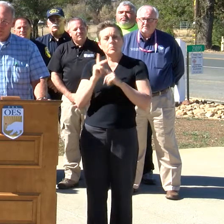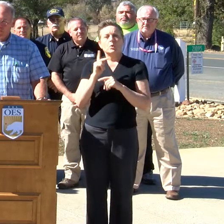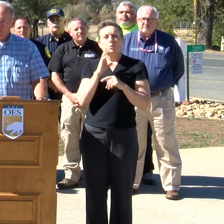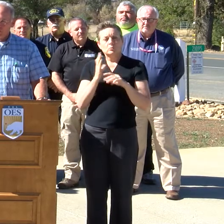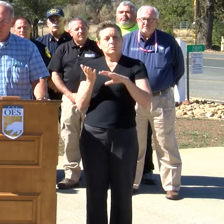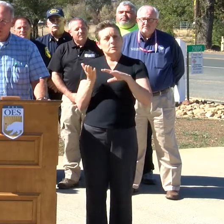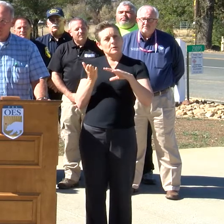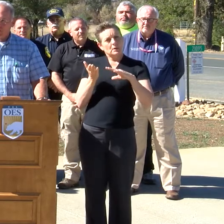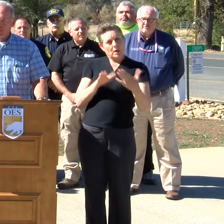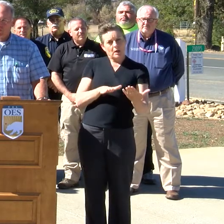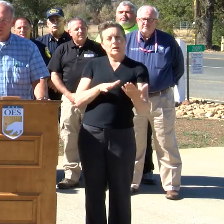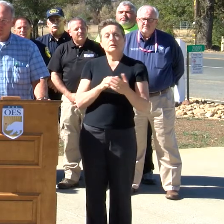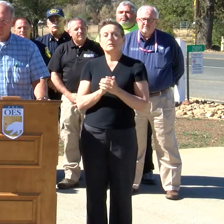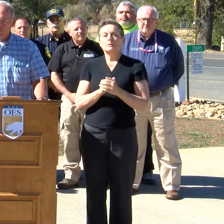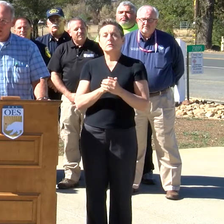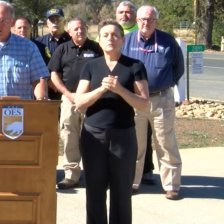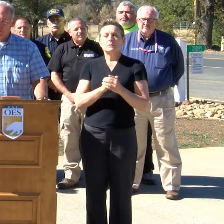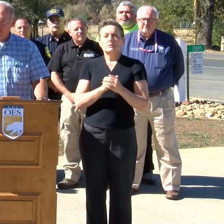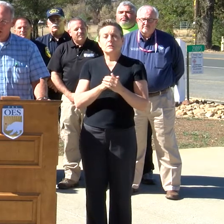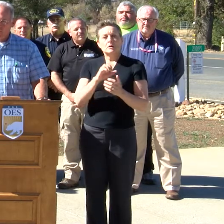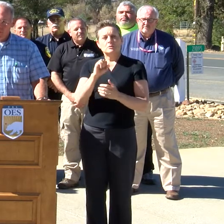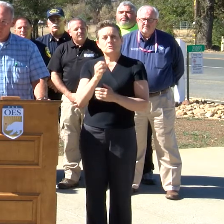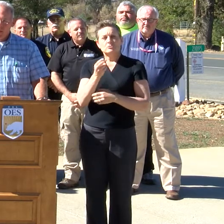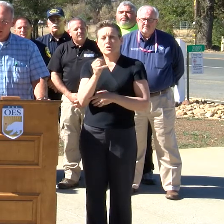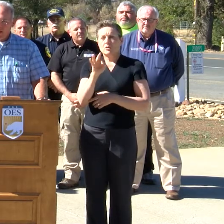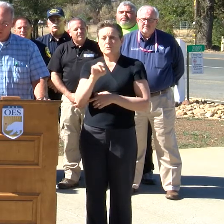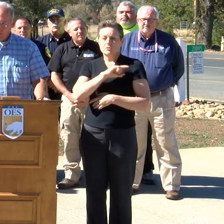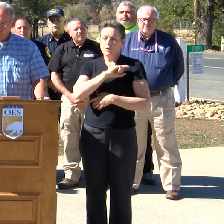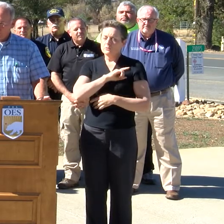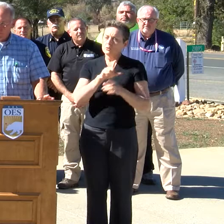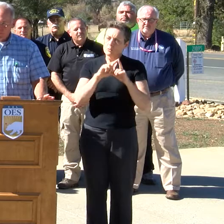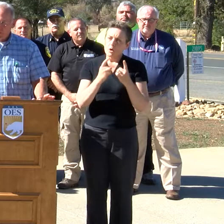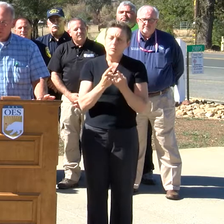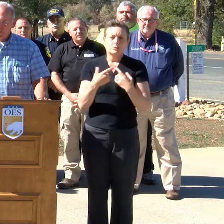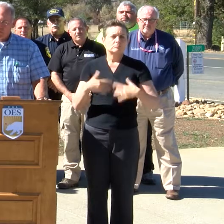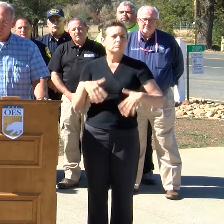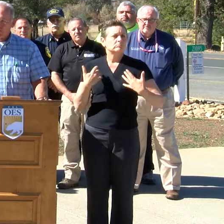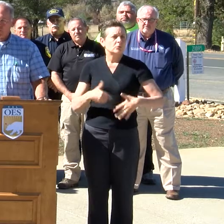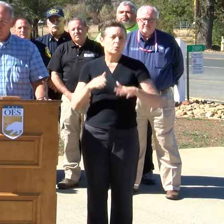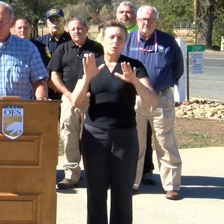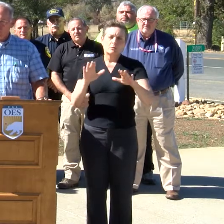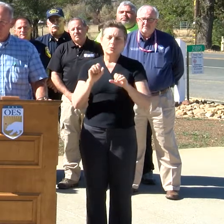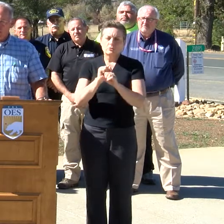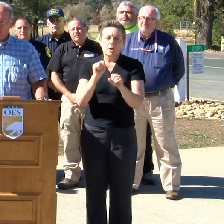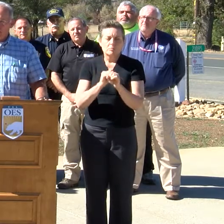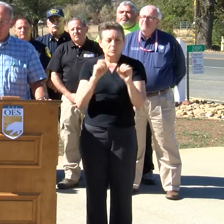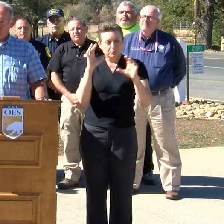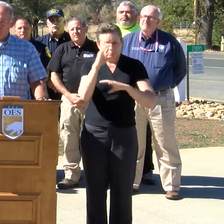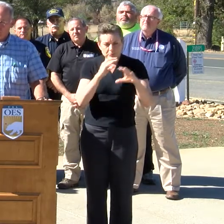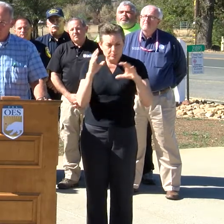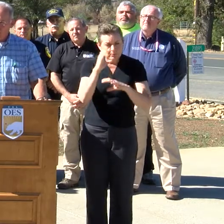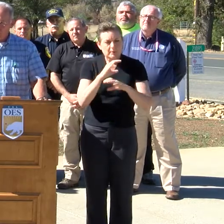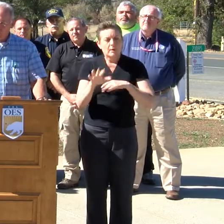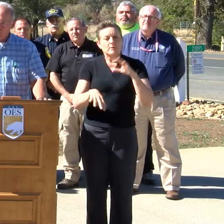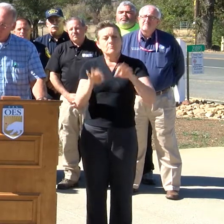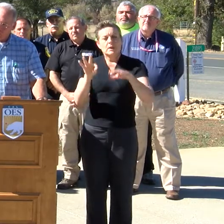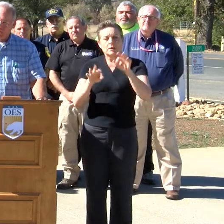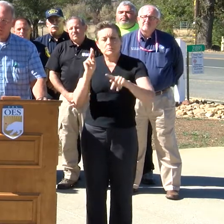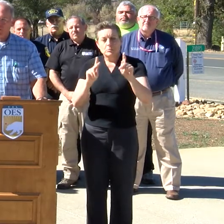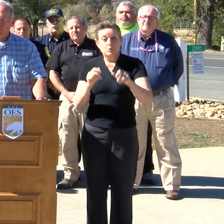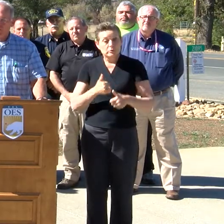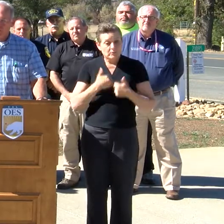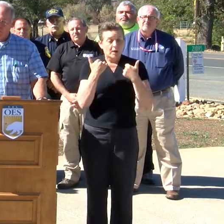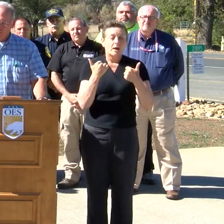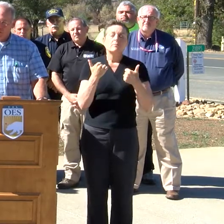Sheriff's Department has done such an outstanding job of searching for and finding those, the survivors, and